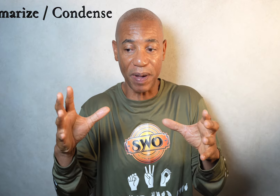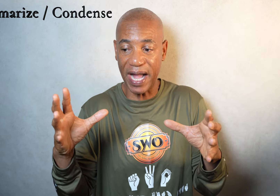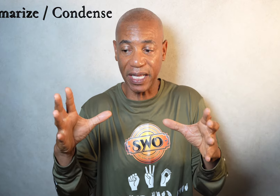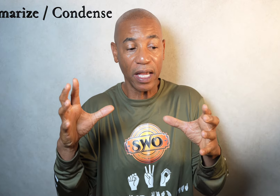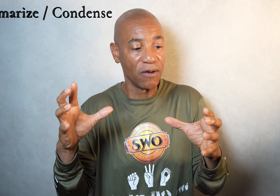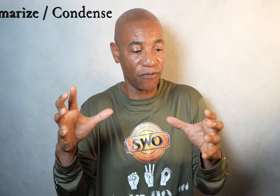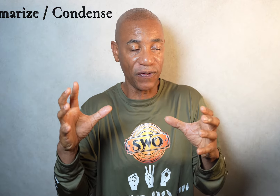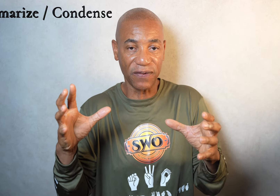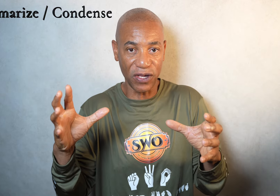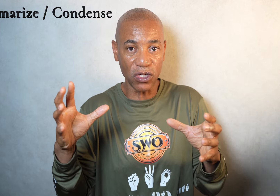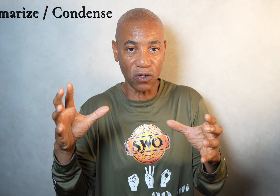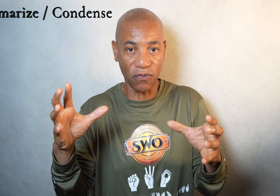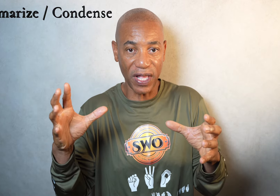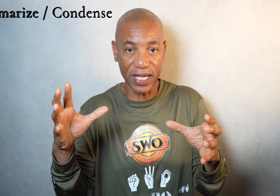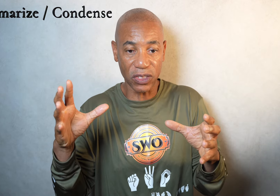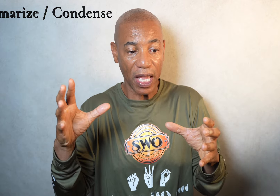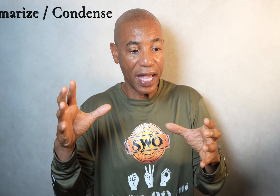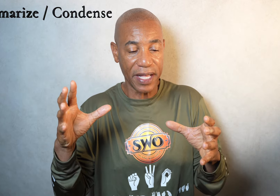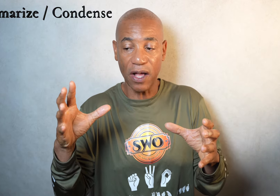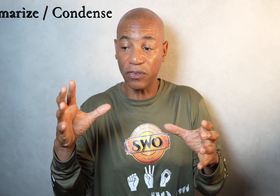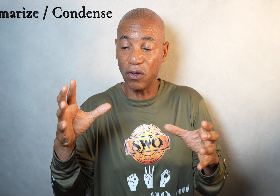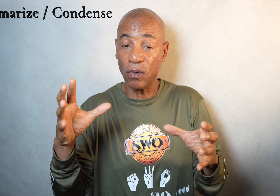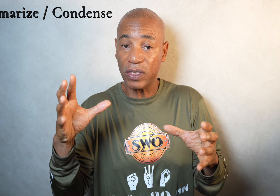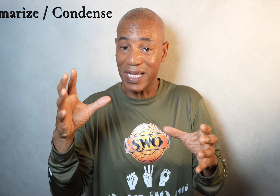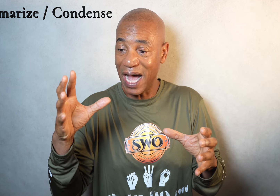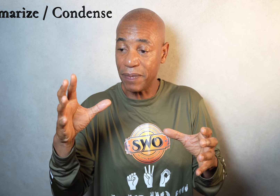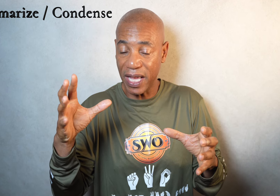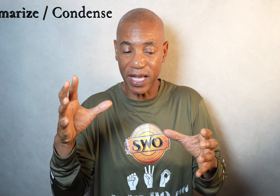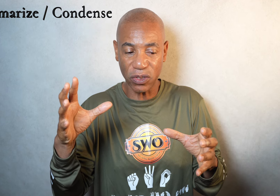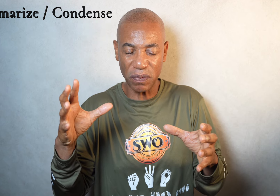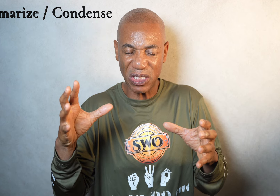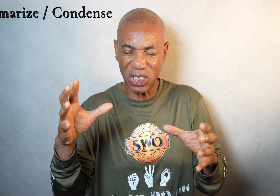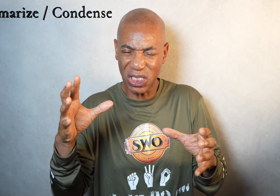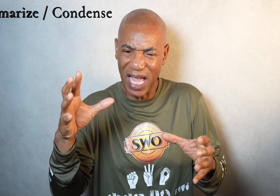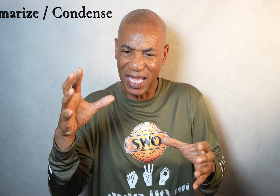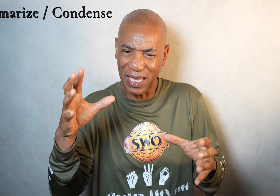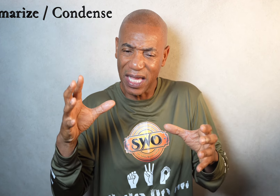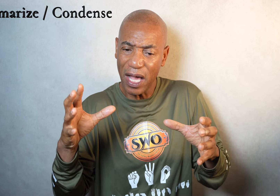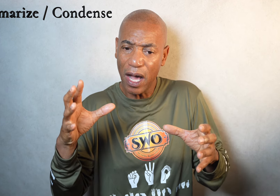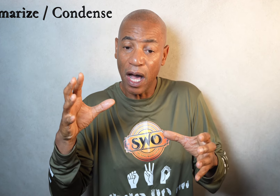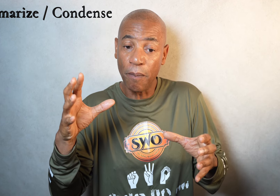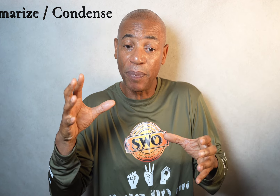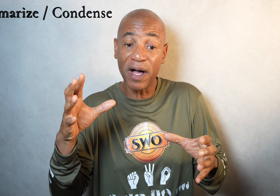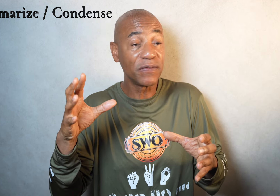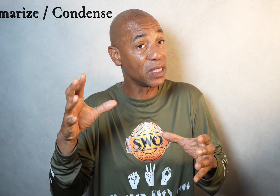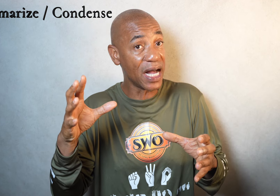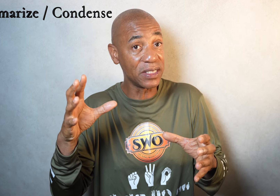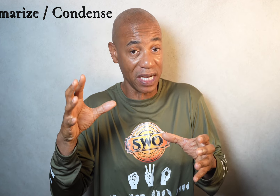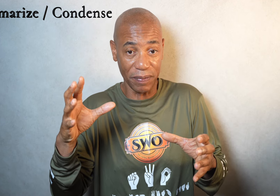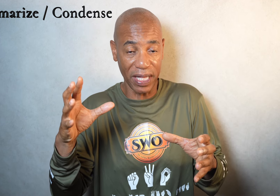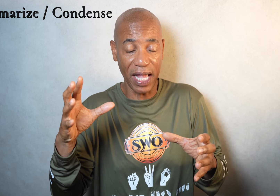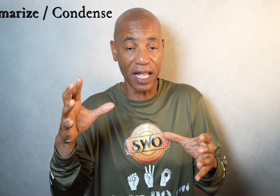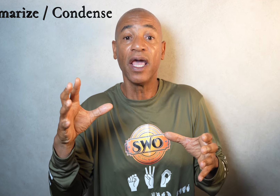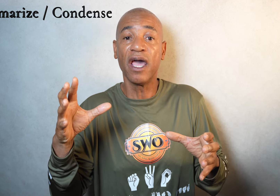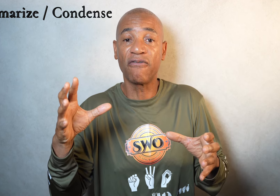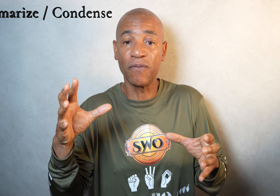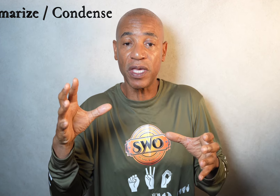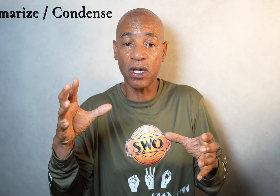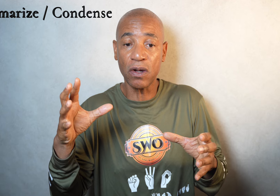body, flick fingers or flex. Now, the dominant hand is going to be slightly above the non-dominant hand. And from here,